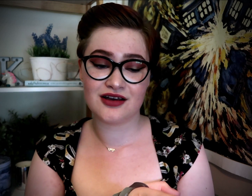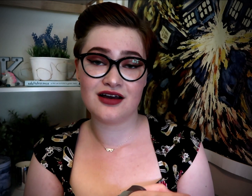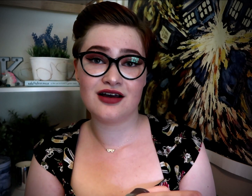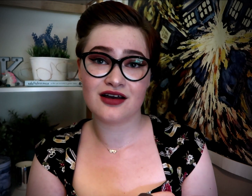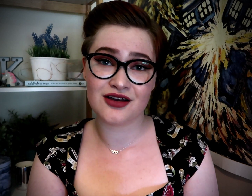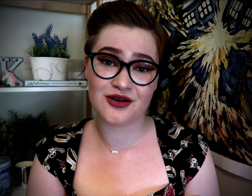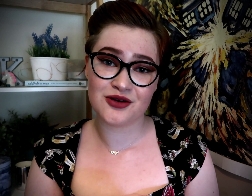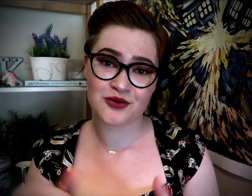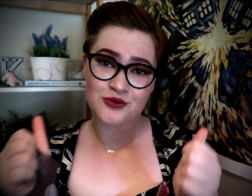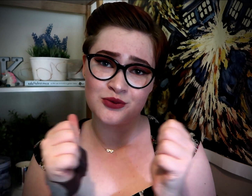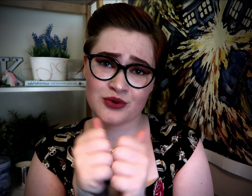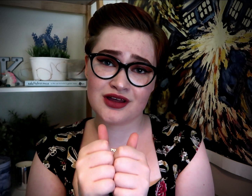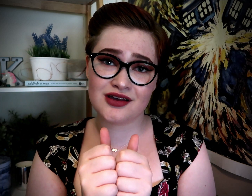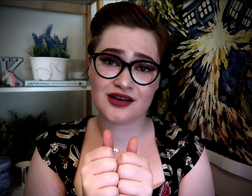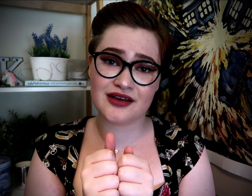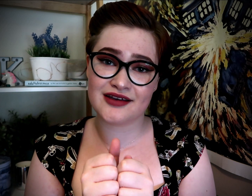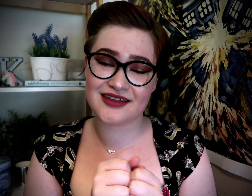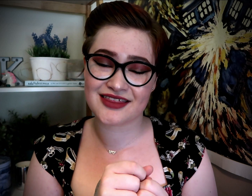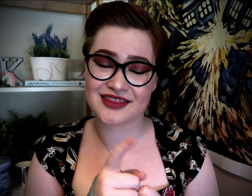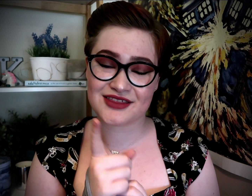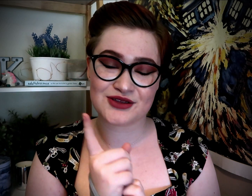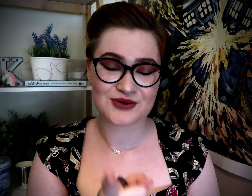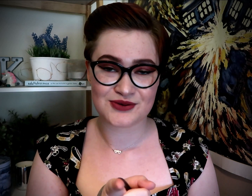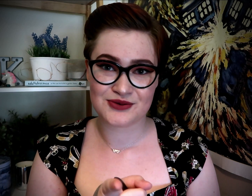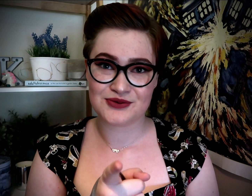love with you